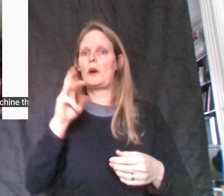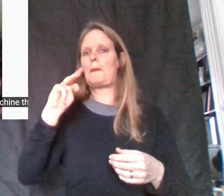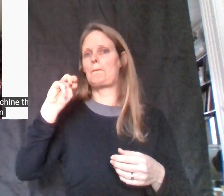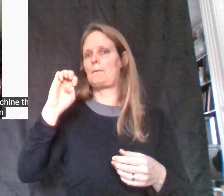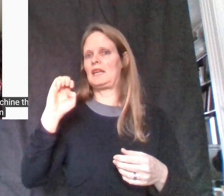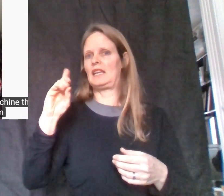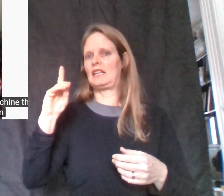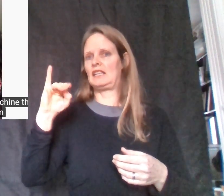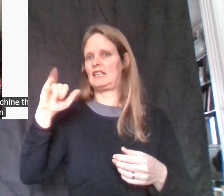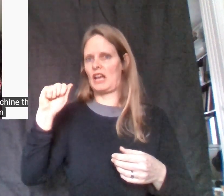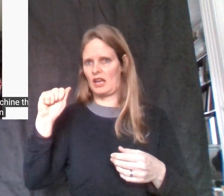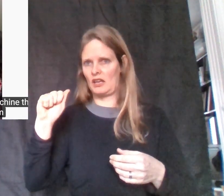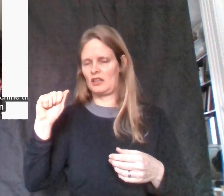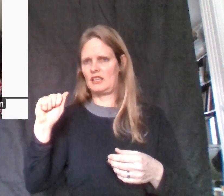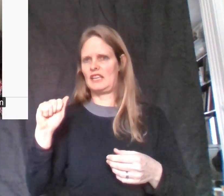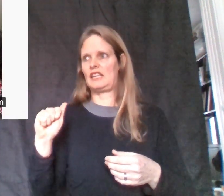Qasem Soleimani.